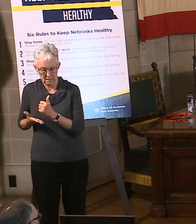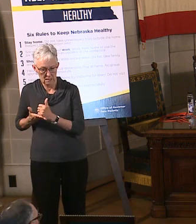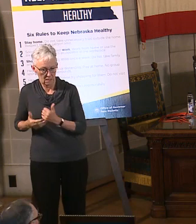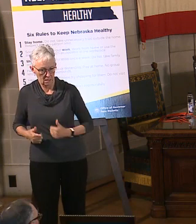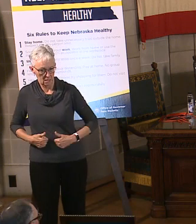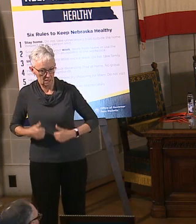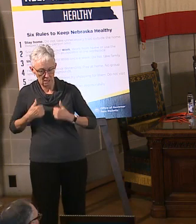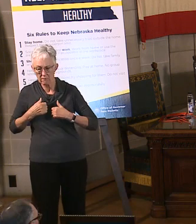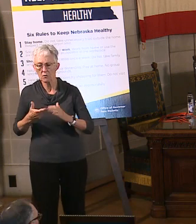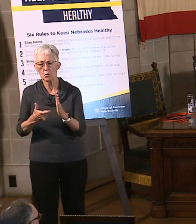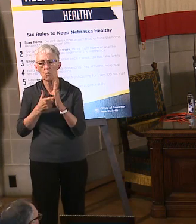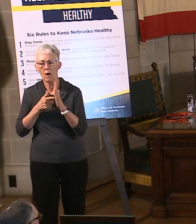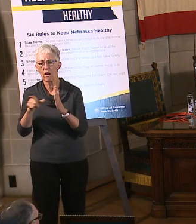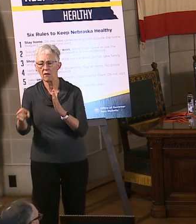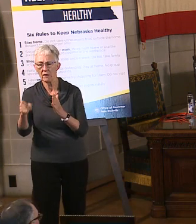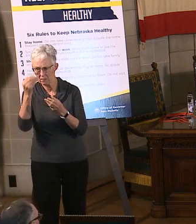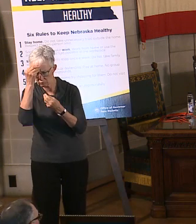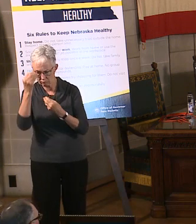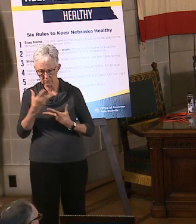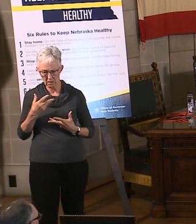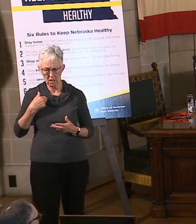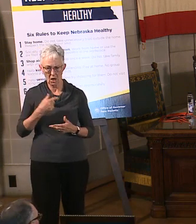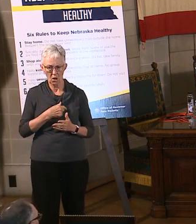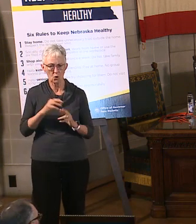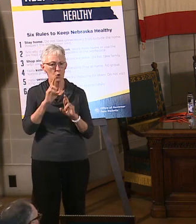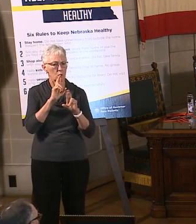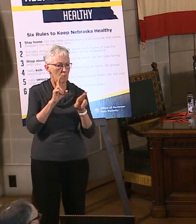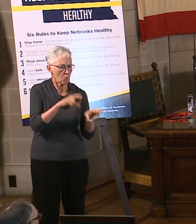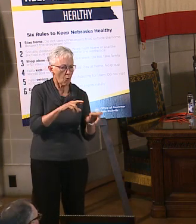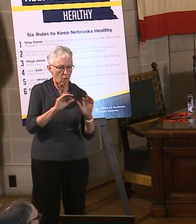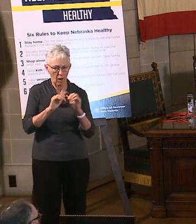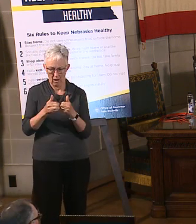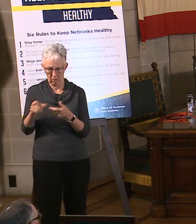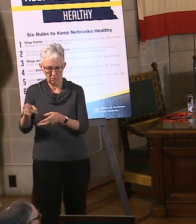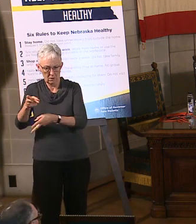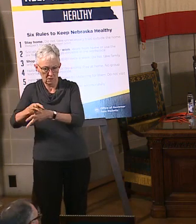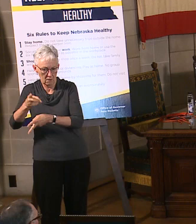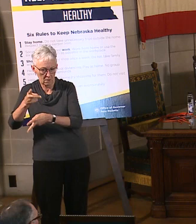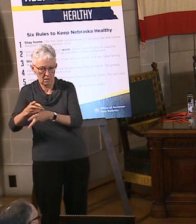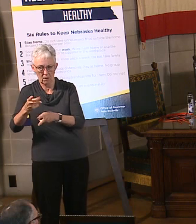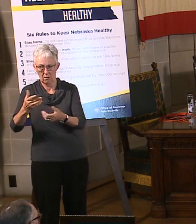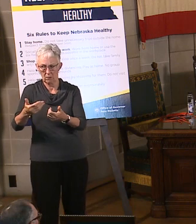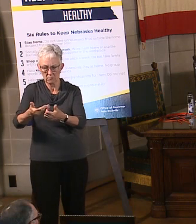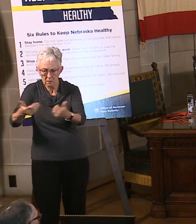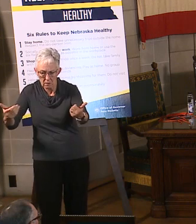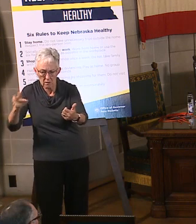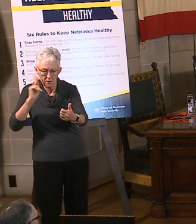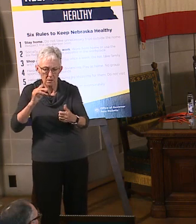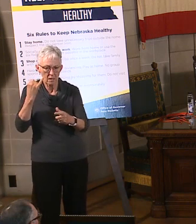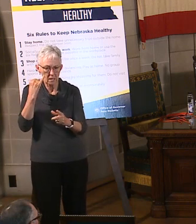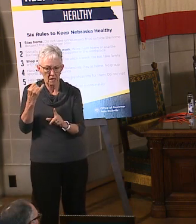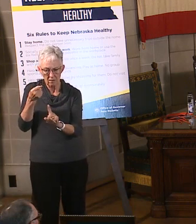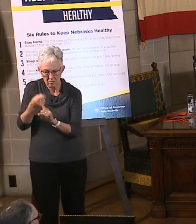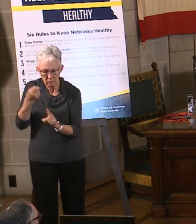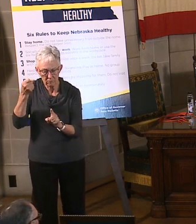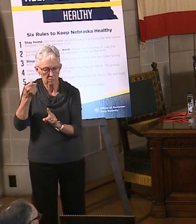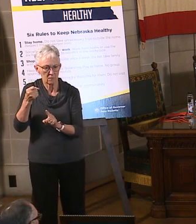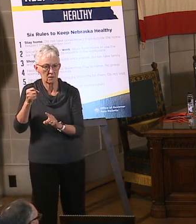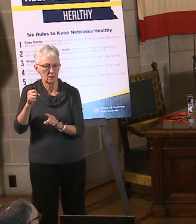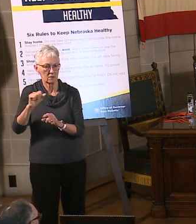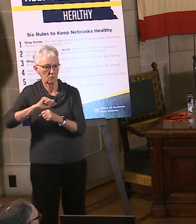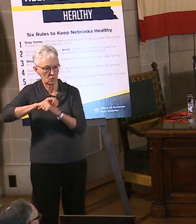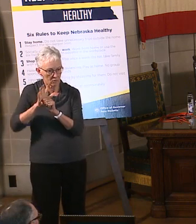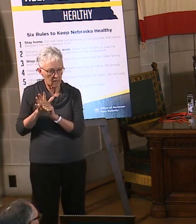family visits and mental health care and so forth. So we also mentioned that the folks at Nebraska Medicine and UNMC go out and visit these